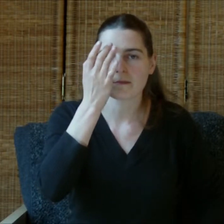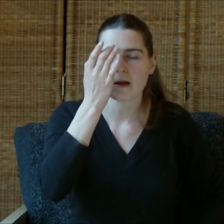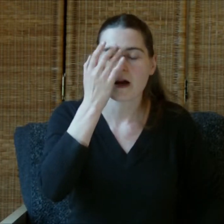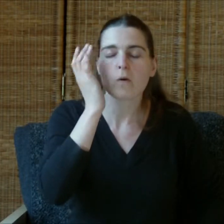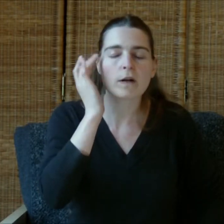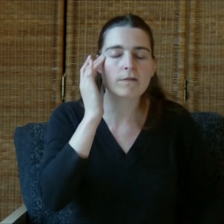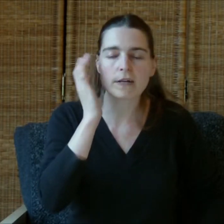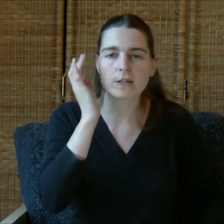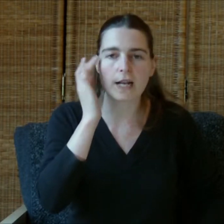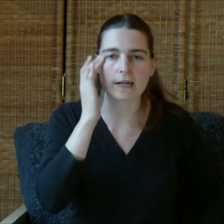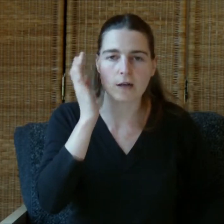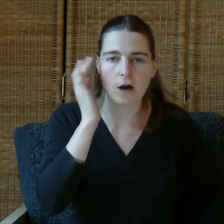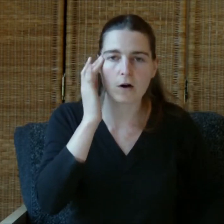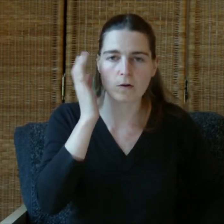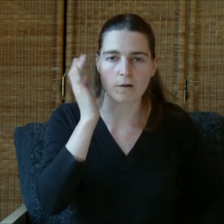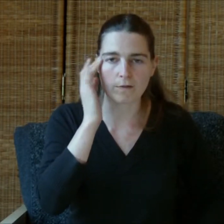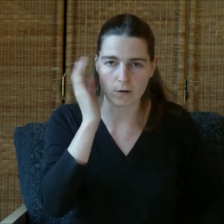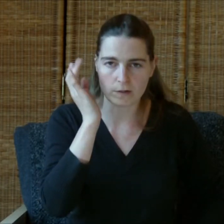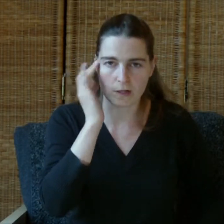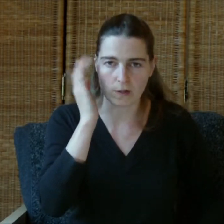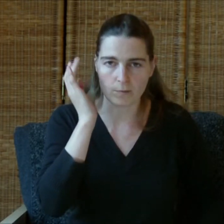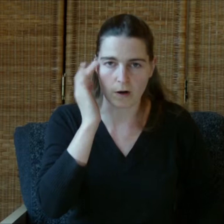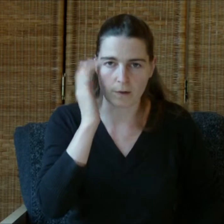What if I could let go of focusing on the problem?